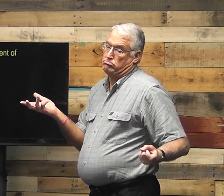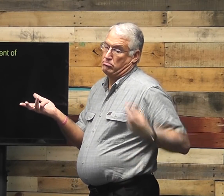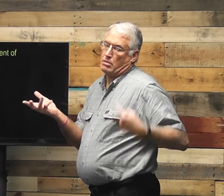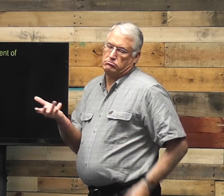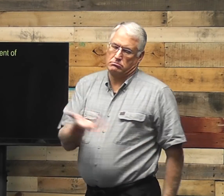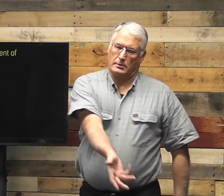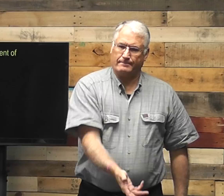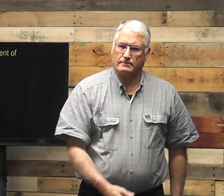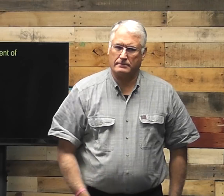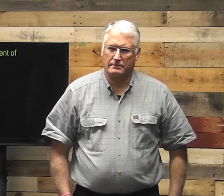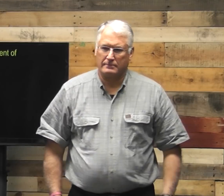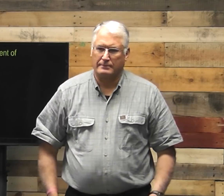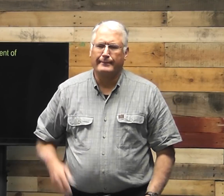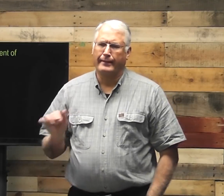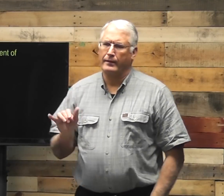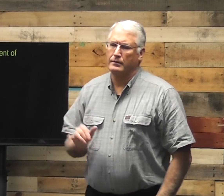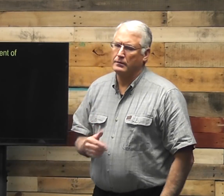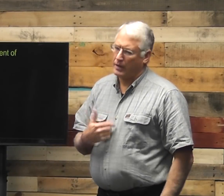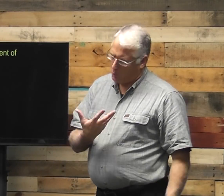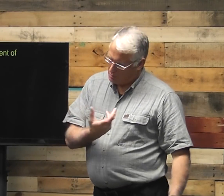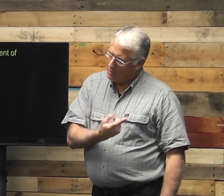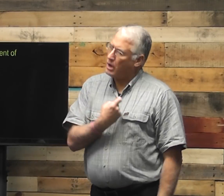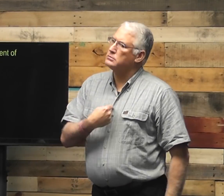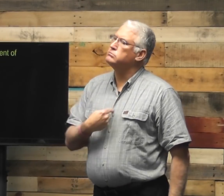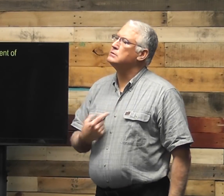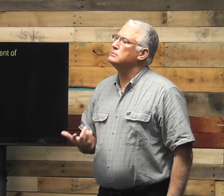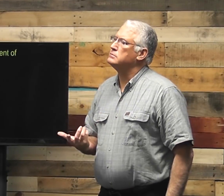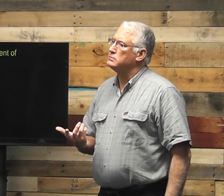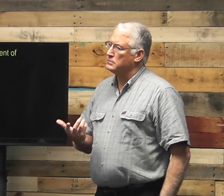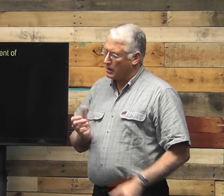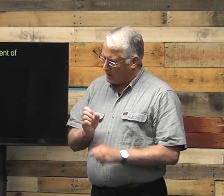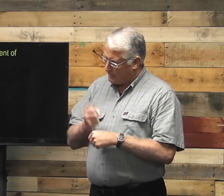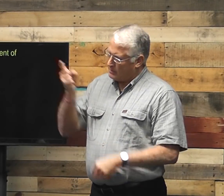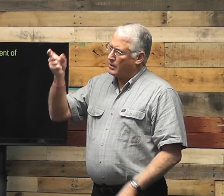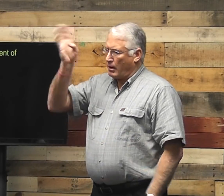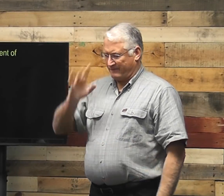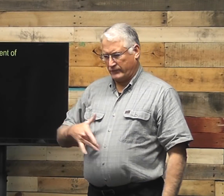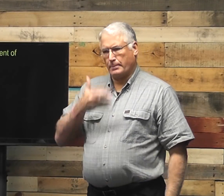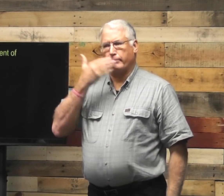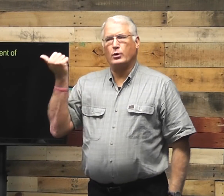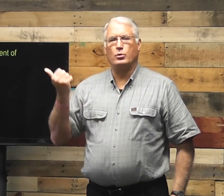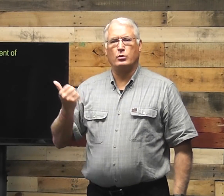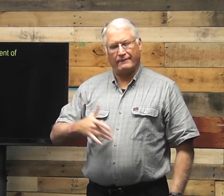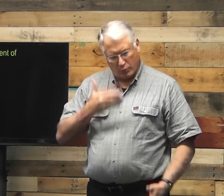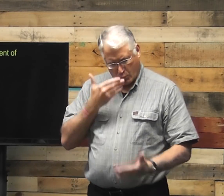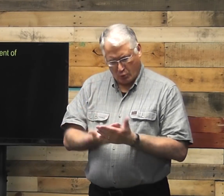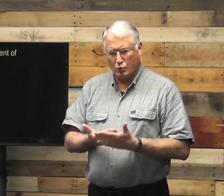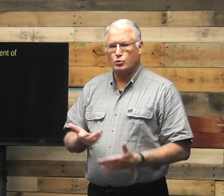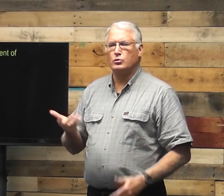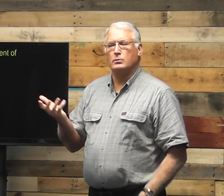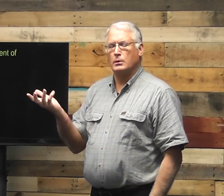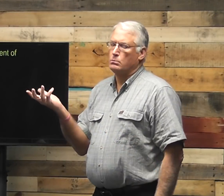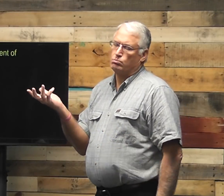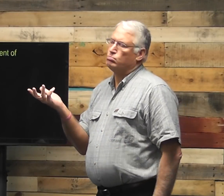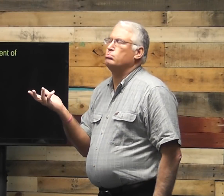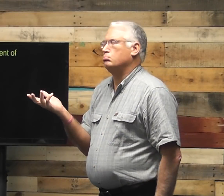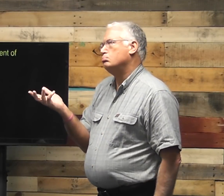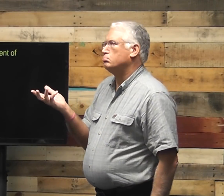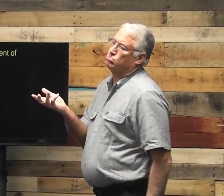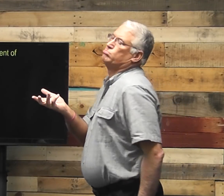Now, wait a if you ask, I'll give it to you. It's kind of like, I want you to ask me. You know, it God feel better, right? It makes him feel good that